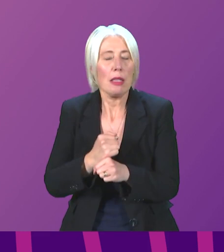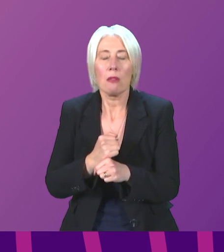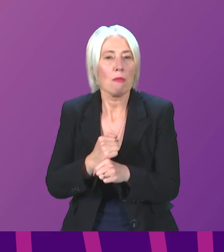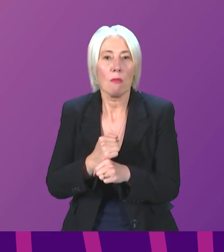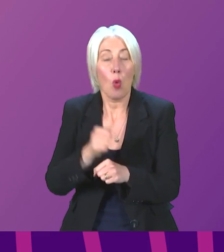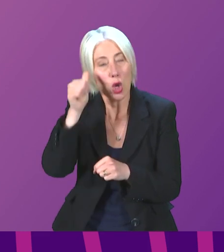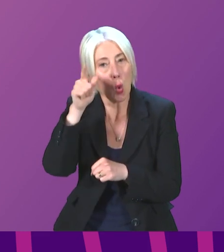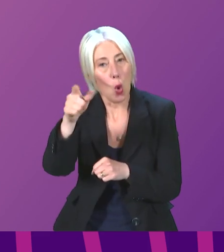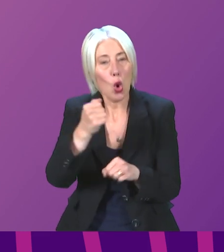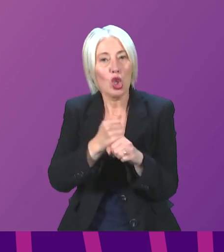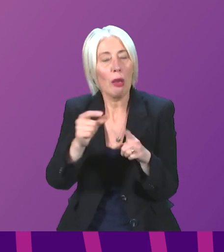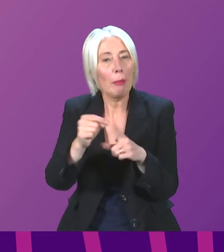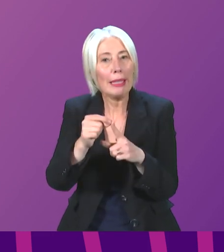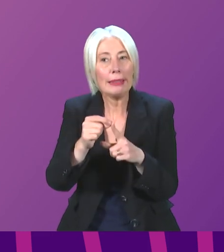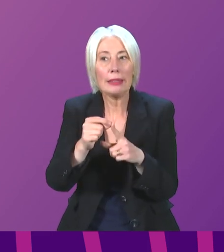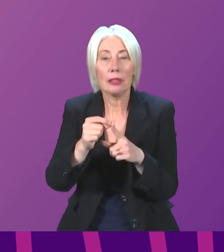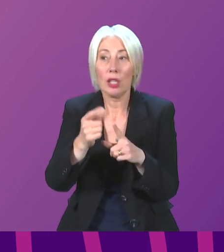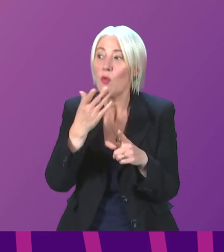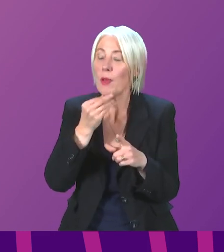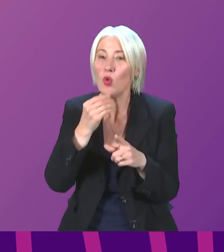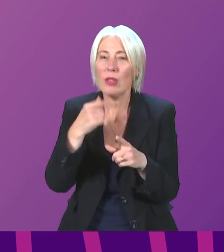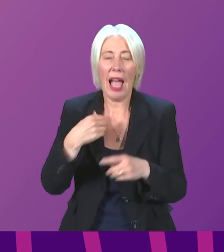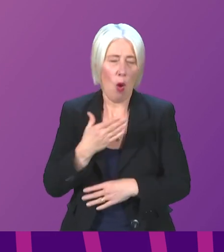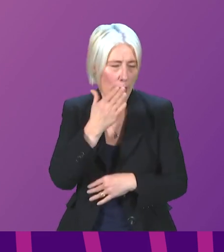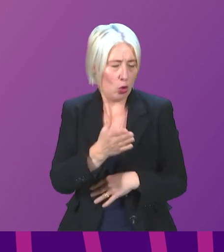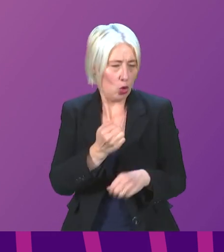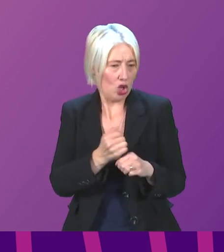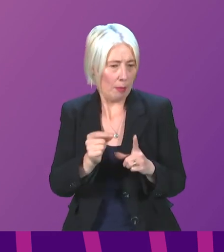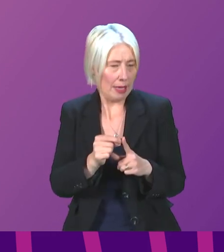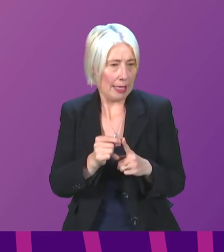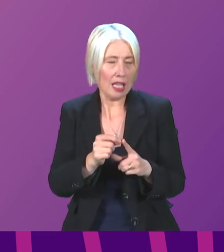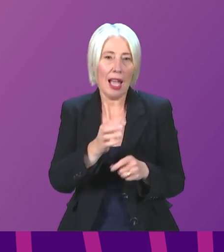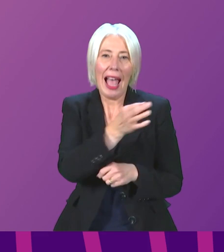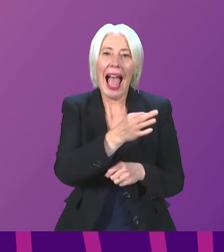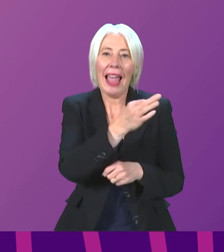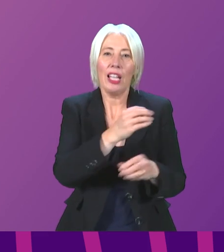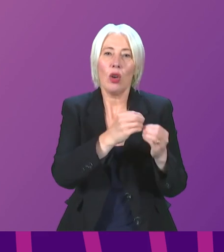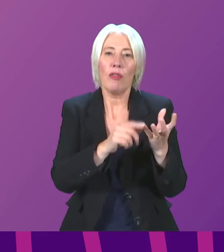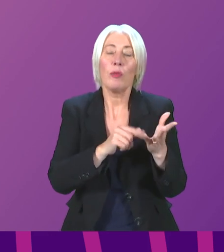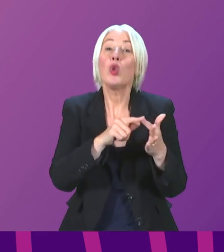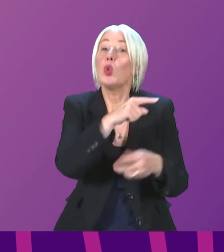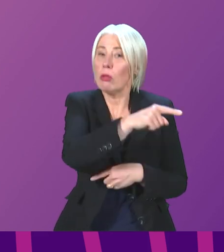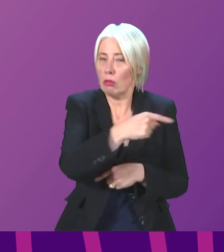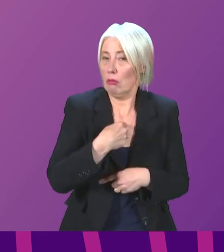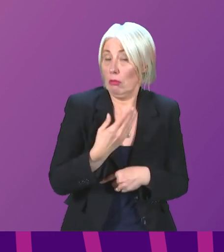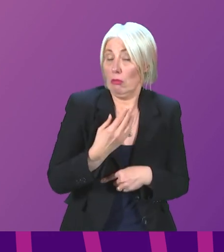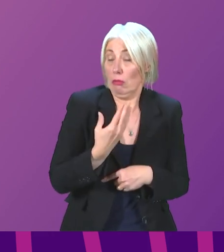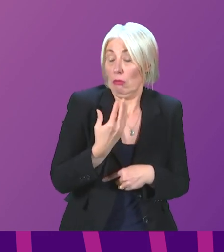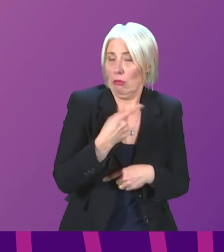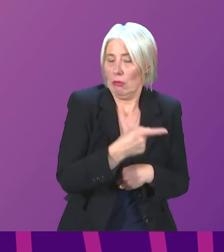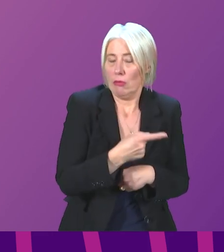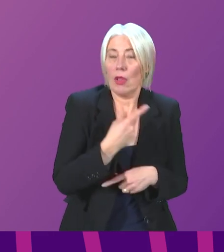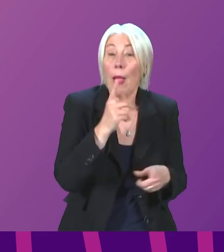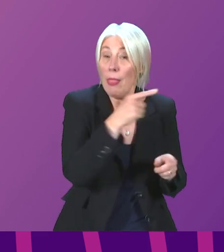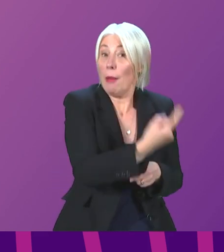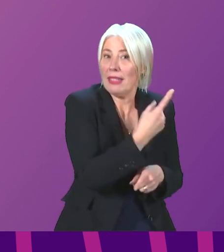GPs have been used. In fact, I visited a GP in the island of Butte in Rothsey who were